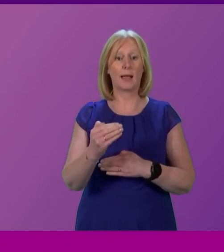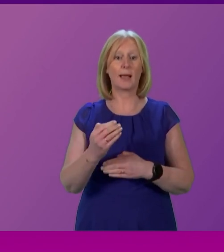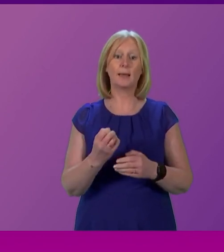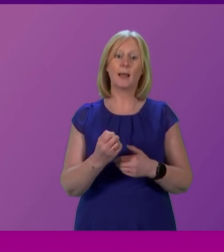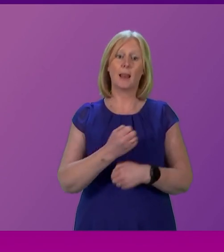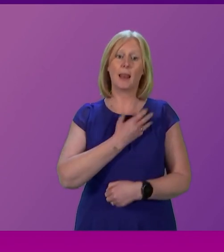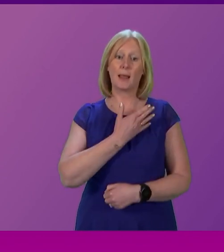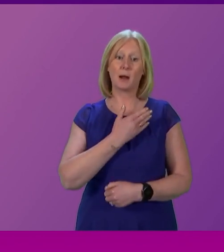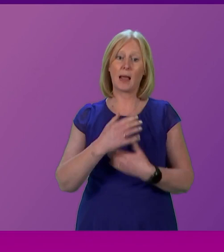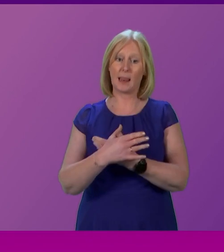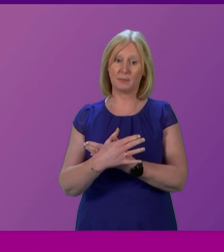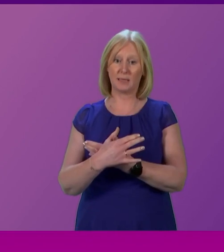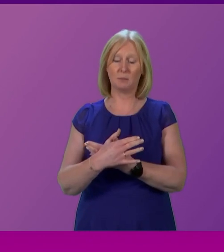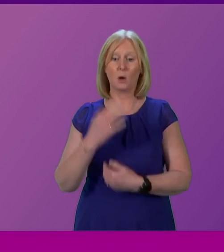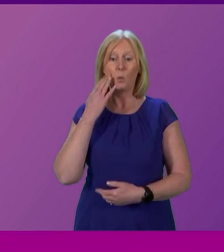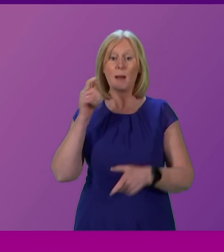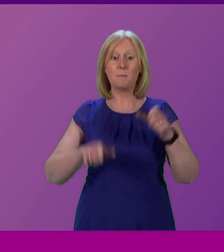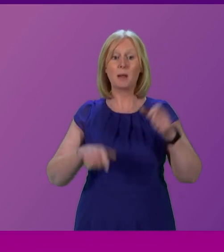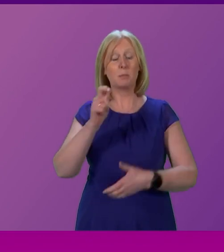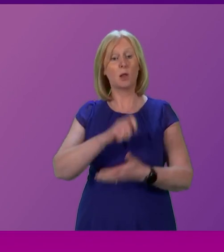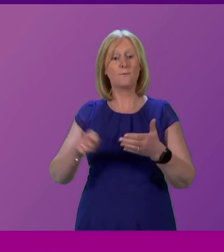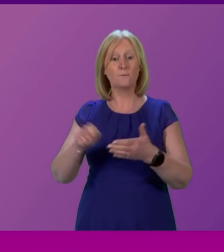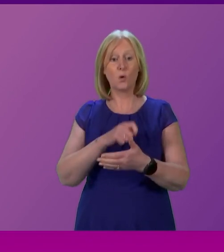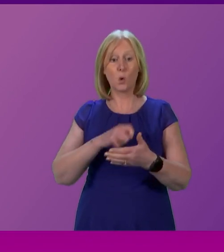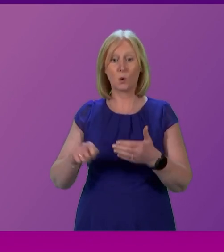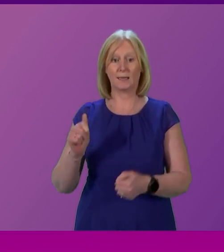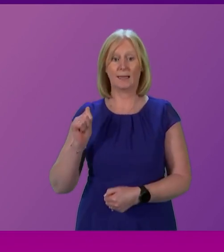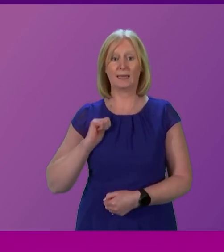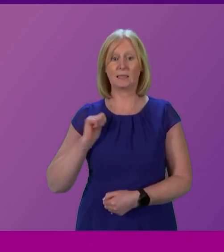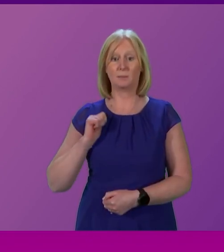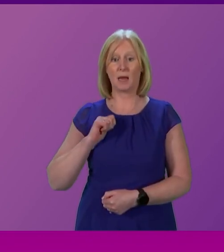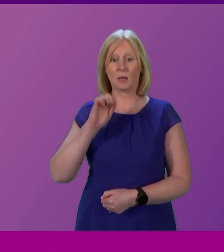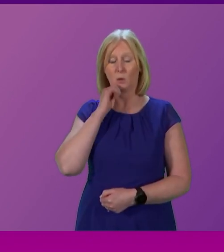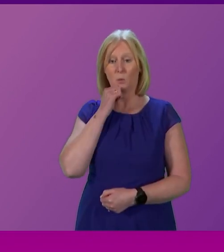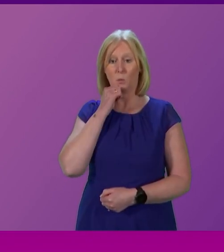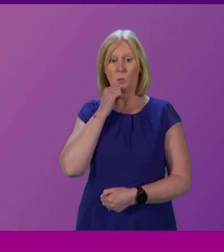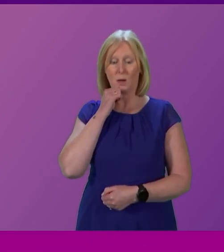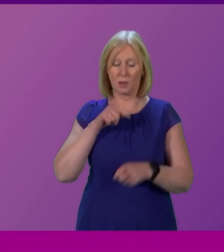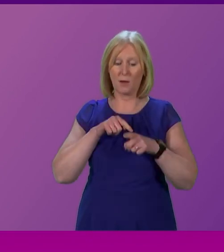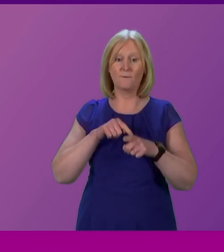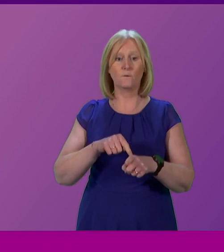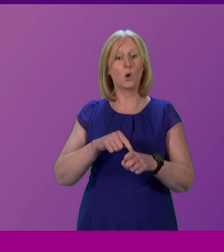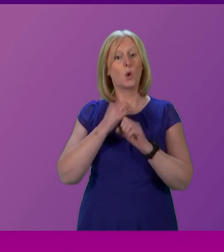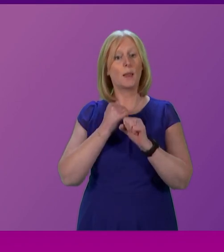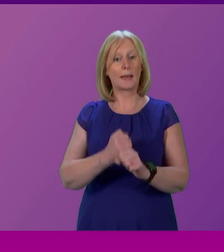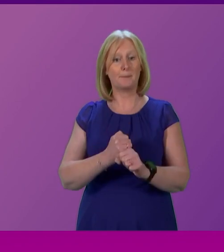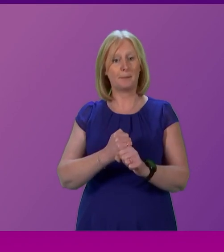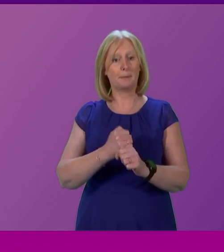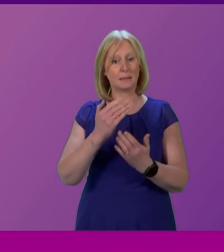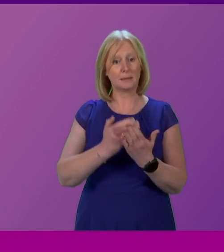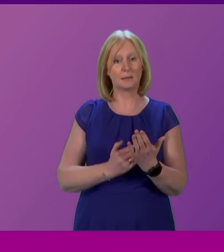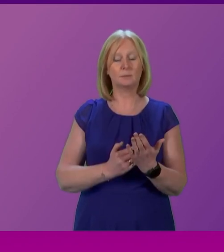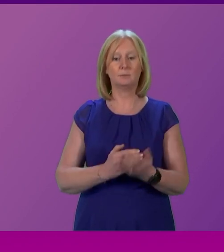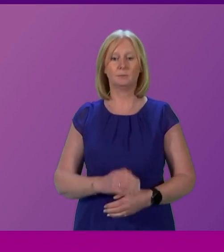Dems. When people vote for political parties, they reasonably expect them to fulfil the commitments in their manifesto. So when anti-independence